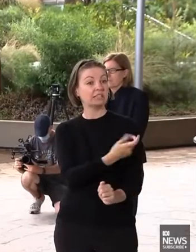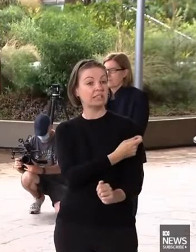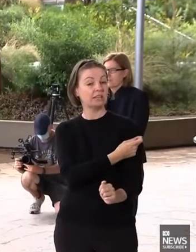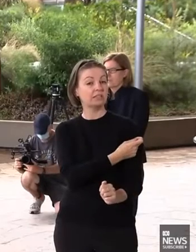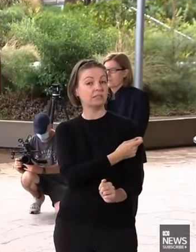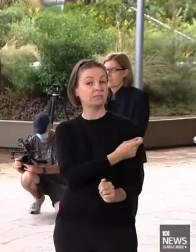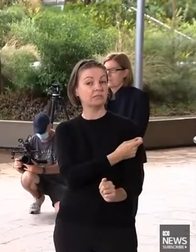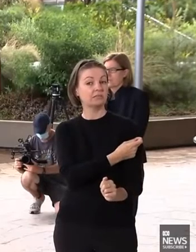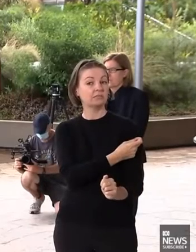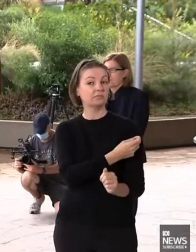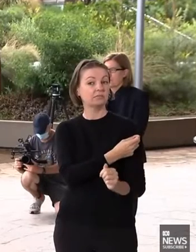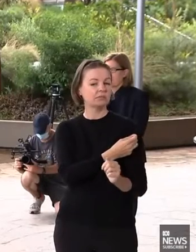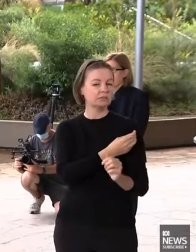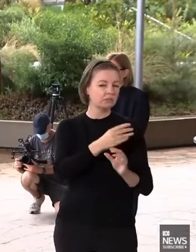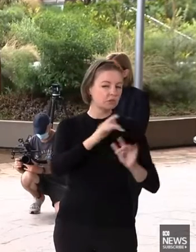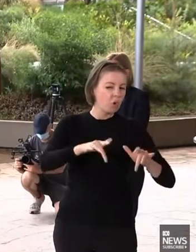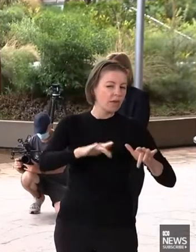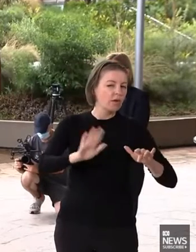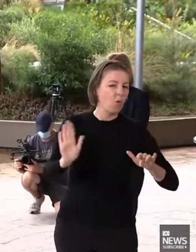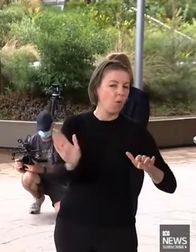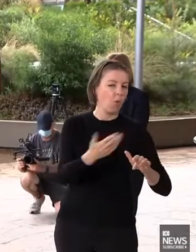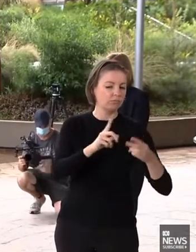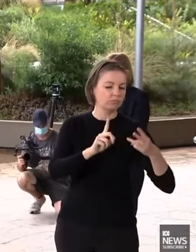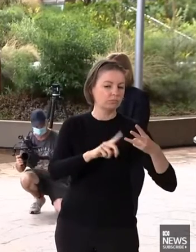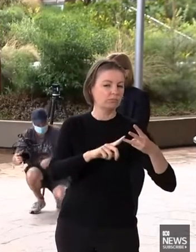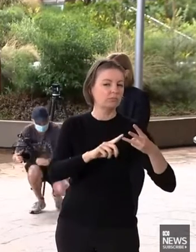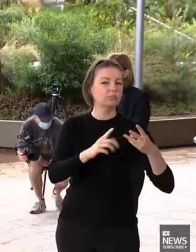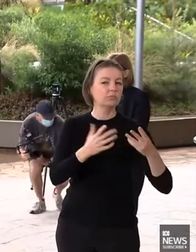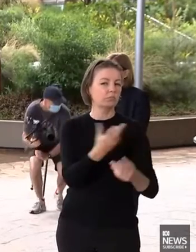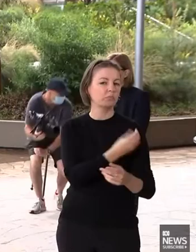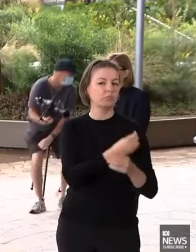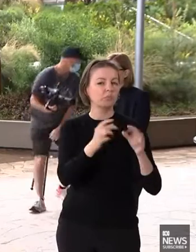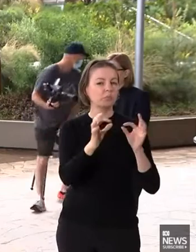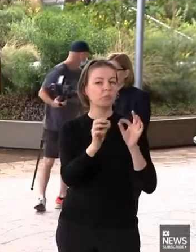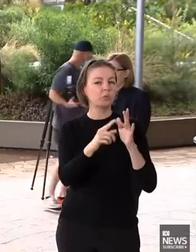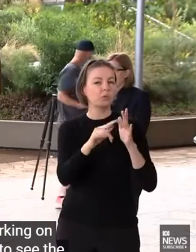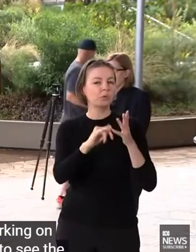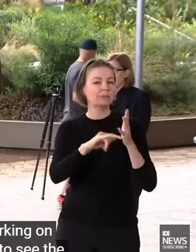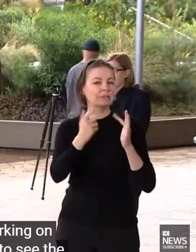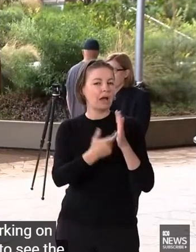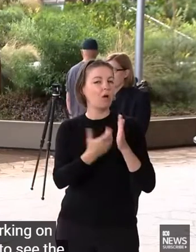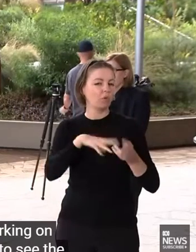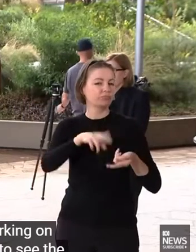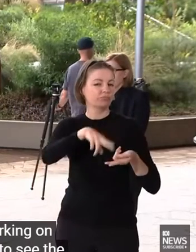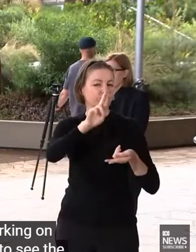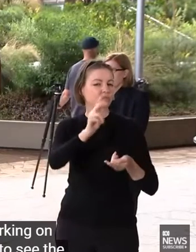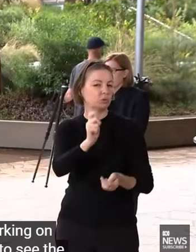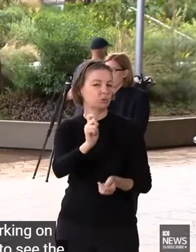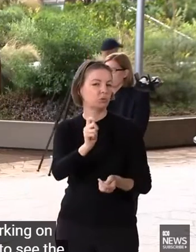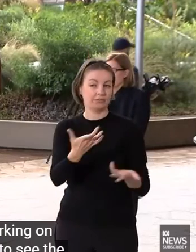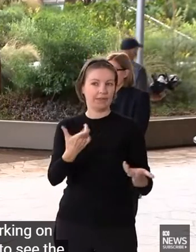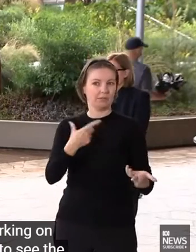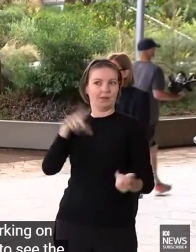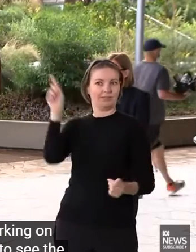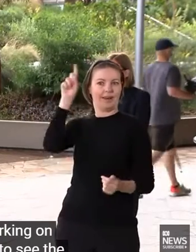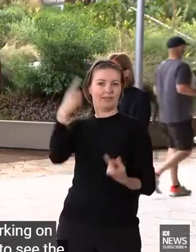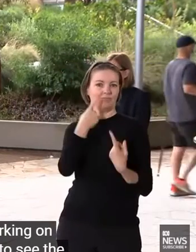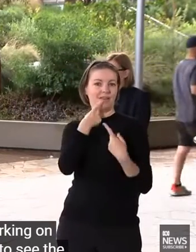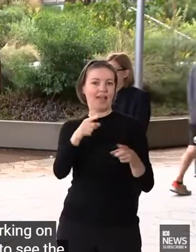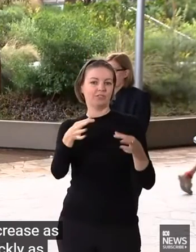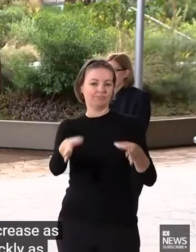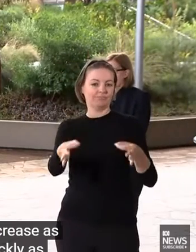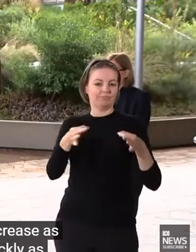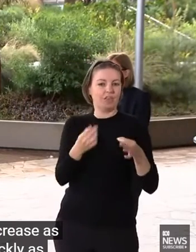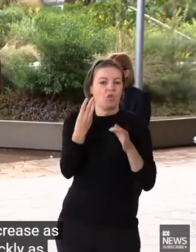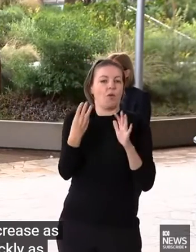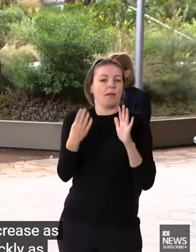They're still working on the boosters. We want to see the boosters numbers increase as dramatically and as quickly as possible, and hence the reason why we're moving to a